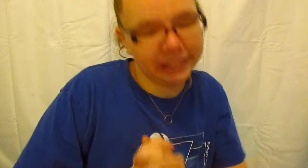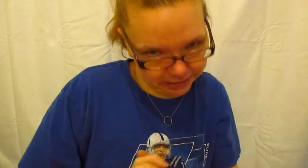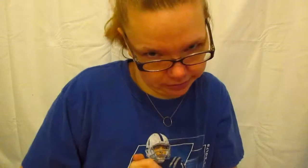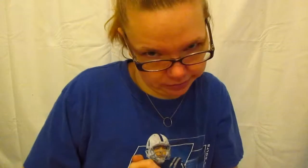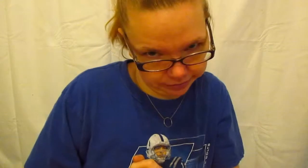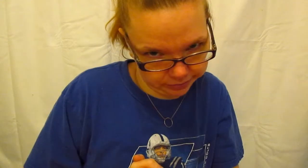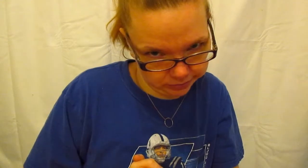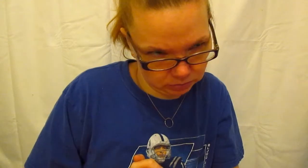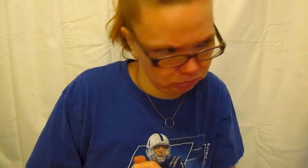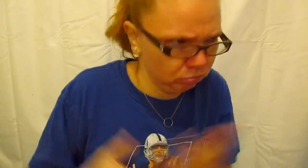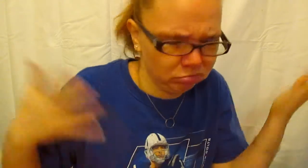leave.